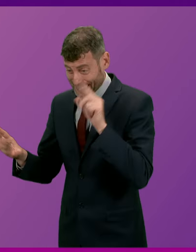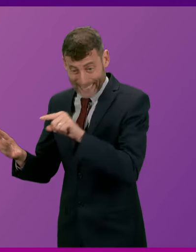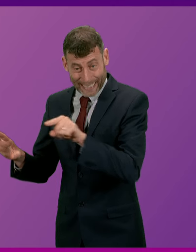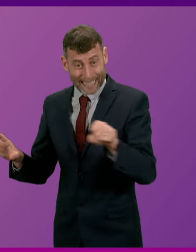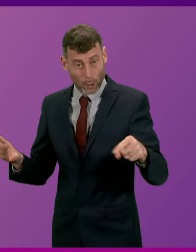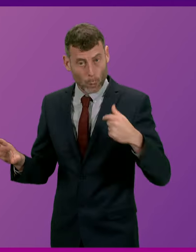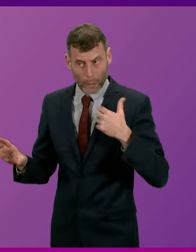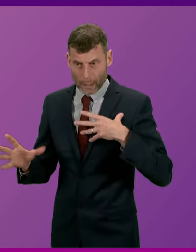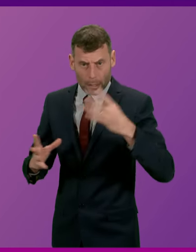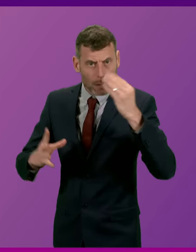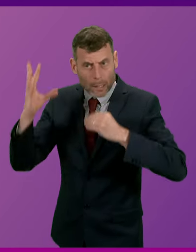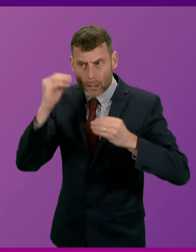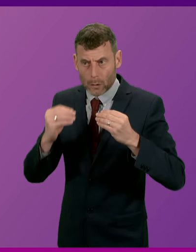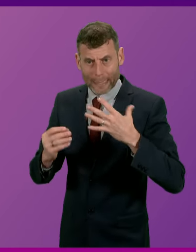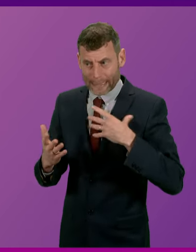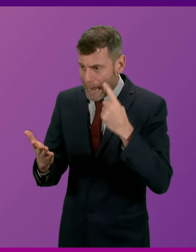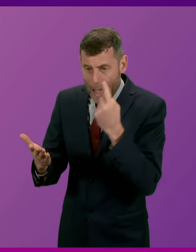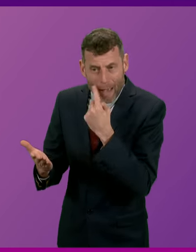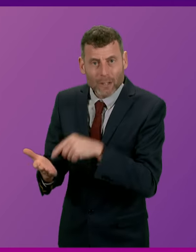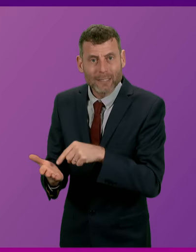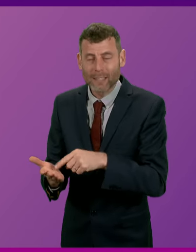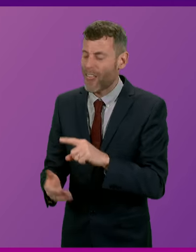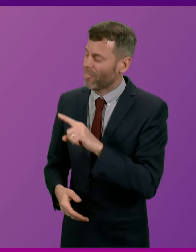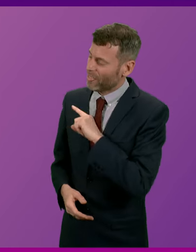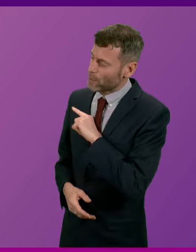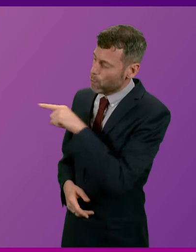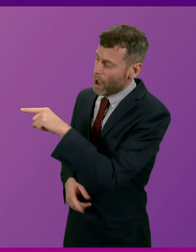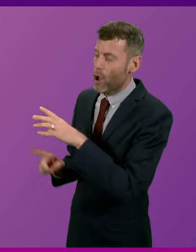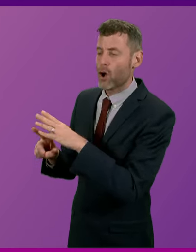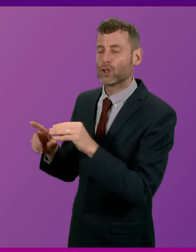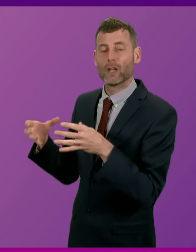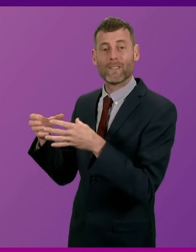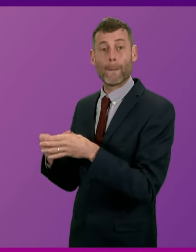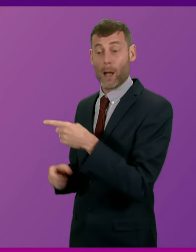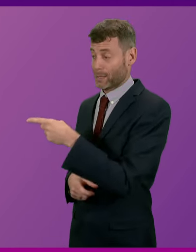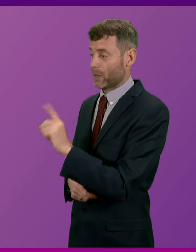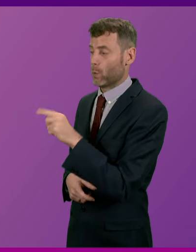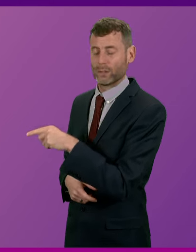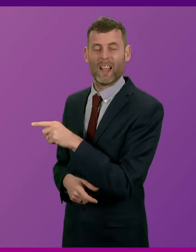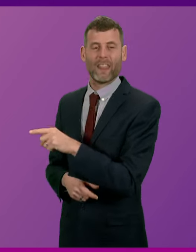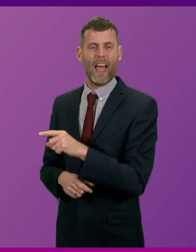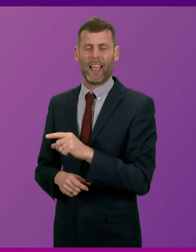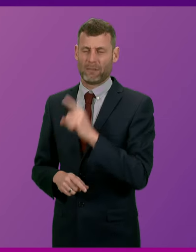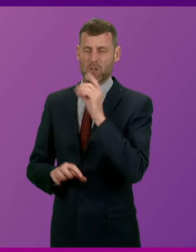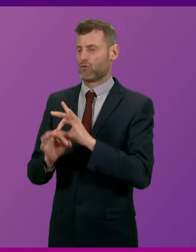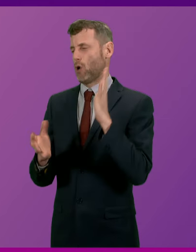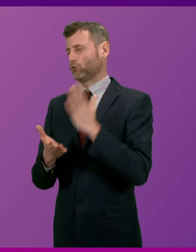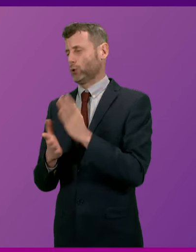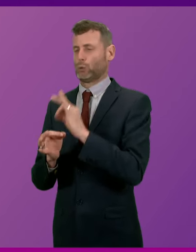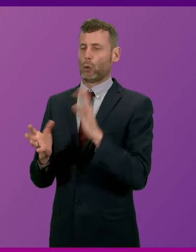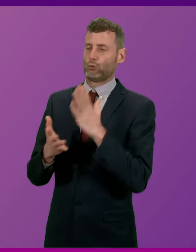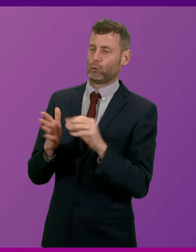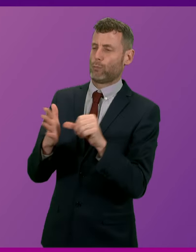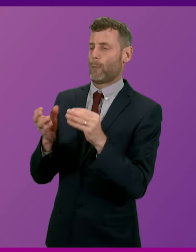face of all that evidence. That's why the Conservative Party are fast turning into a party of climate deniers, the Presiding Officer,